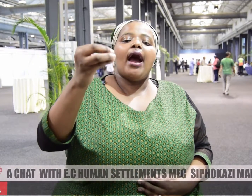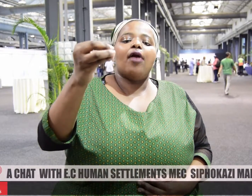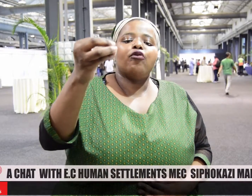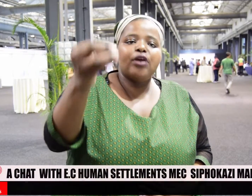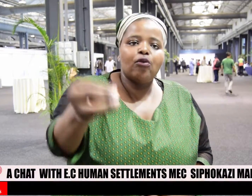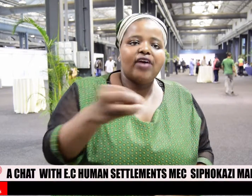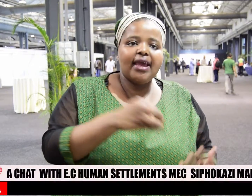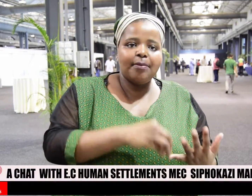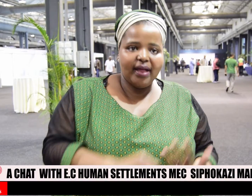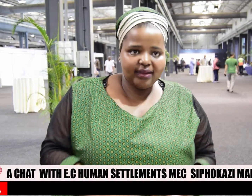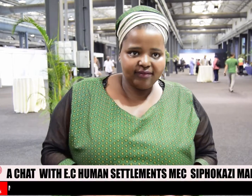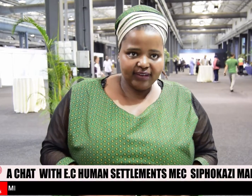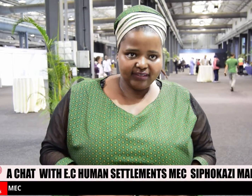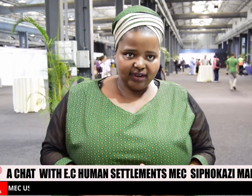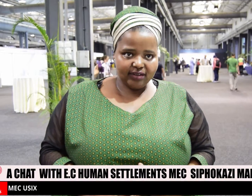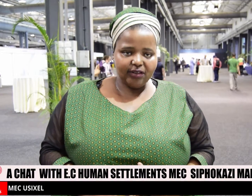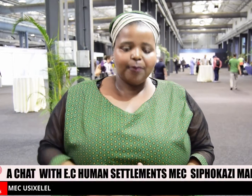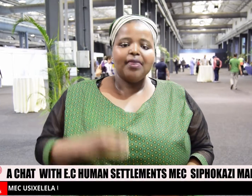Now,